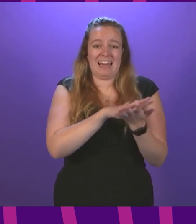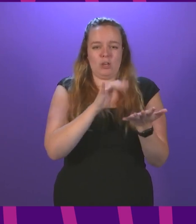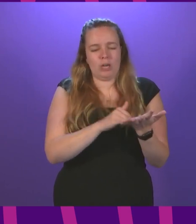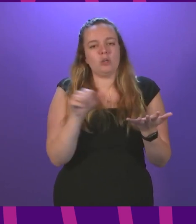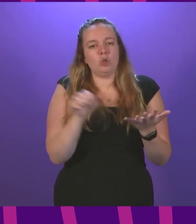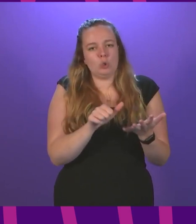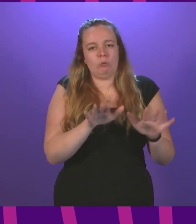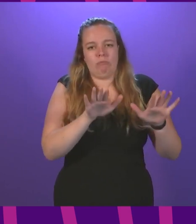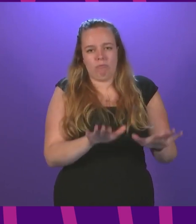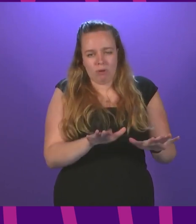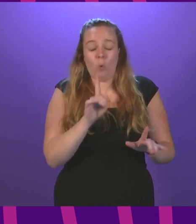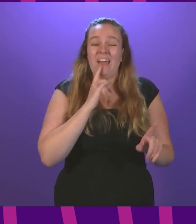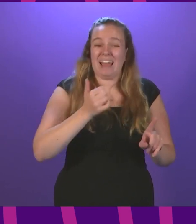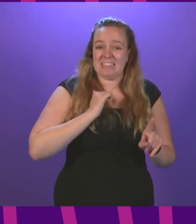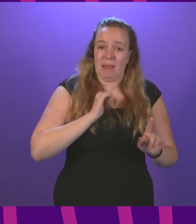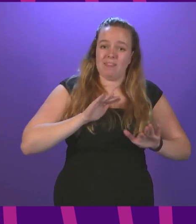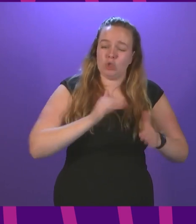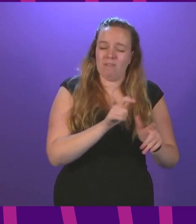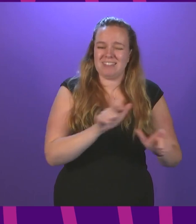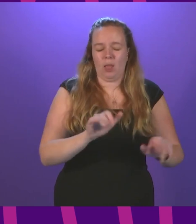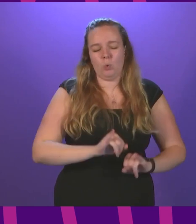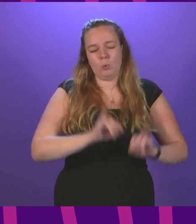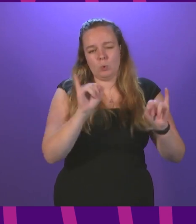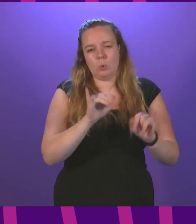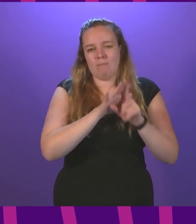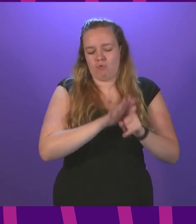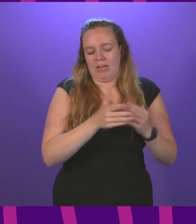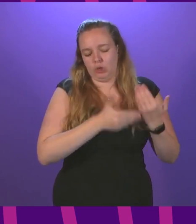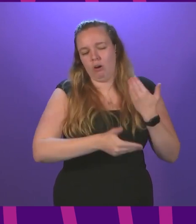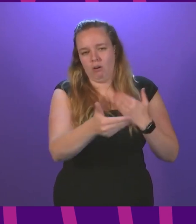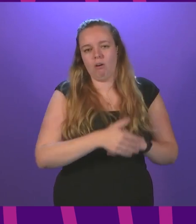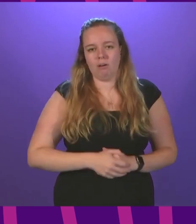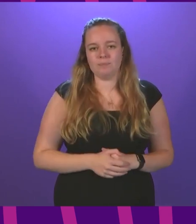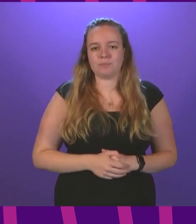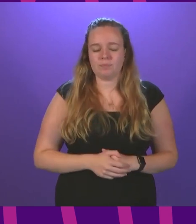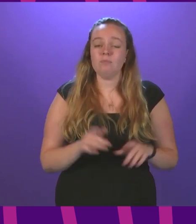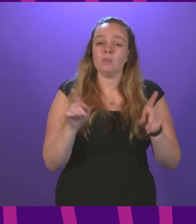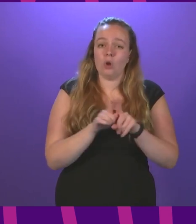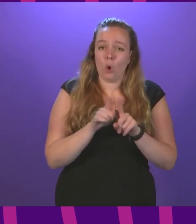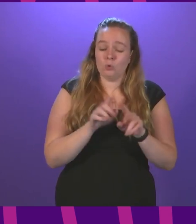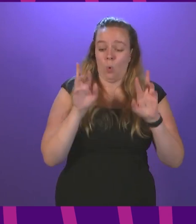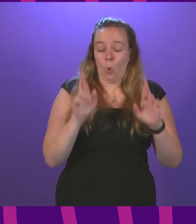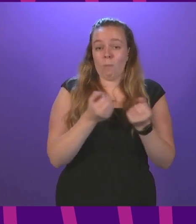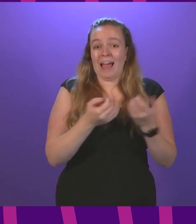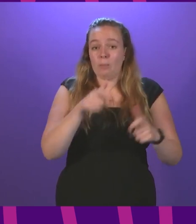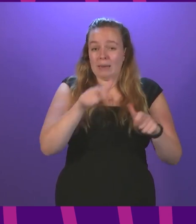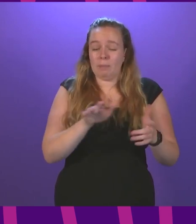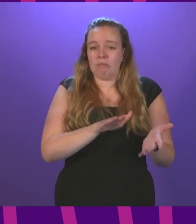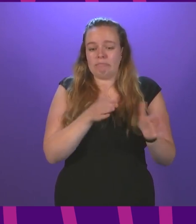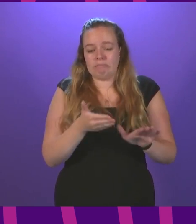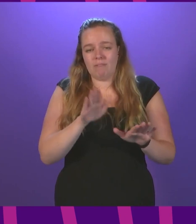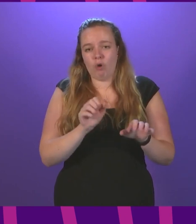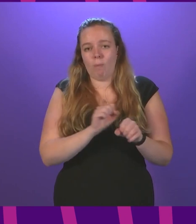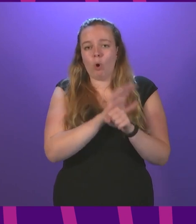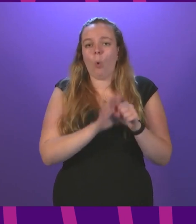although we expect the service to remain under significant pressure for some time to come. We also hope that the number of people dying from COVID